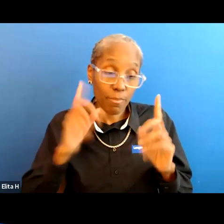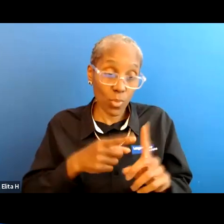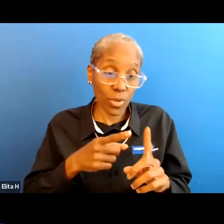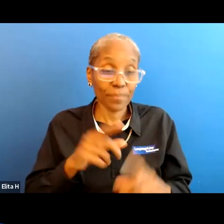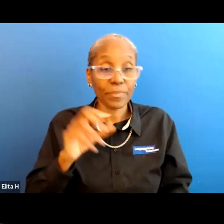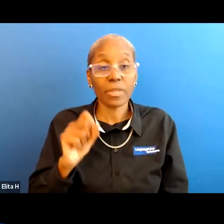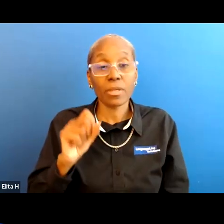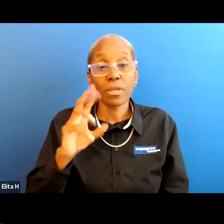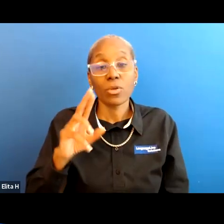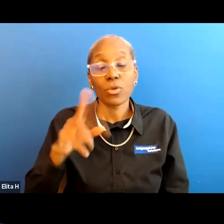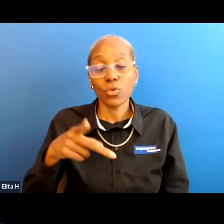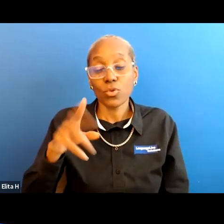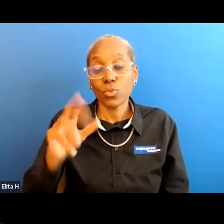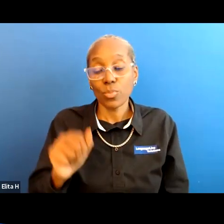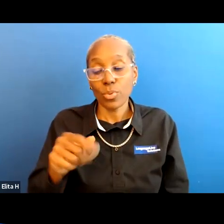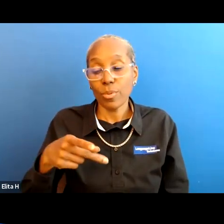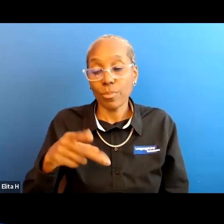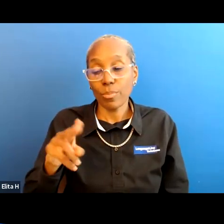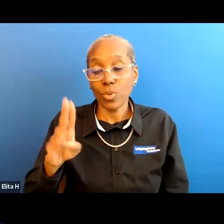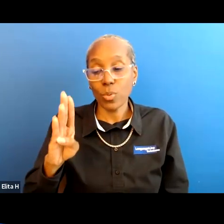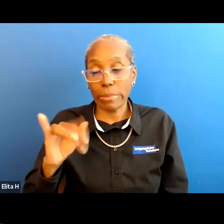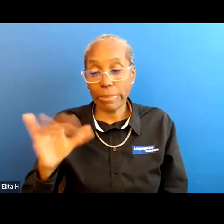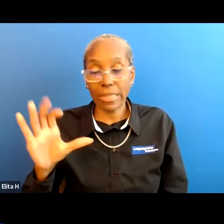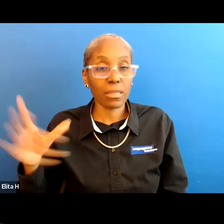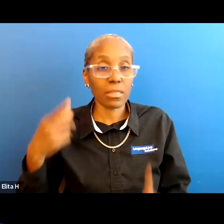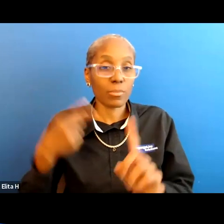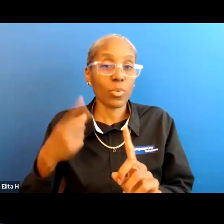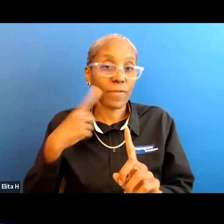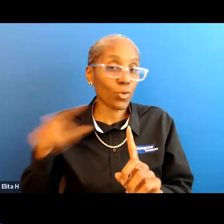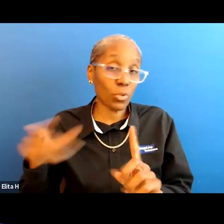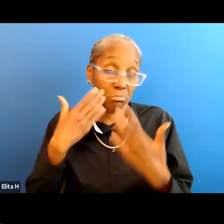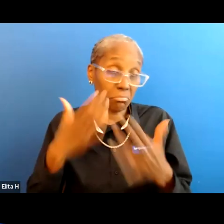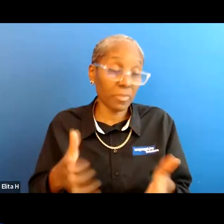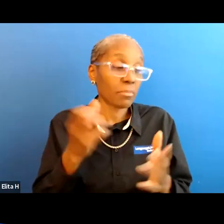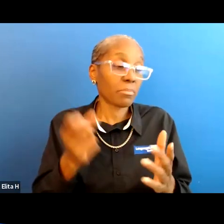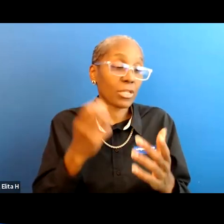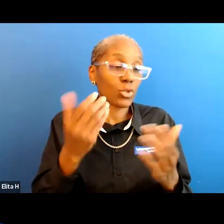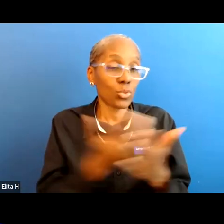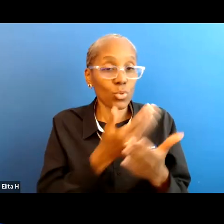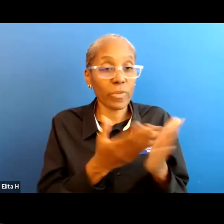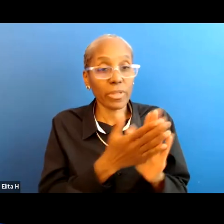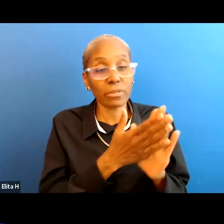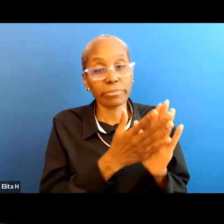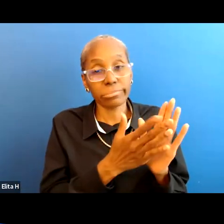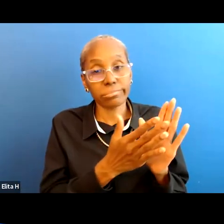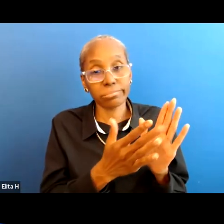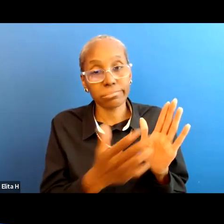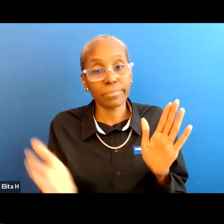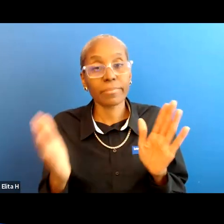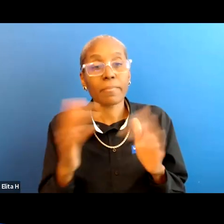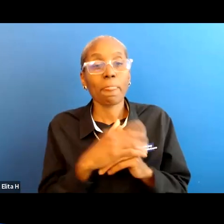the suprapubic is going to be the answer for you but there's a lot of things coming down the pike and so um